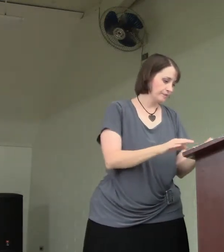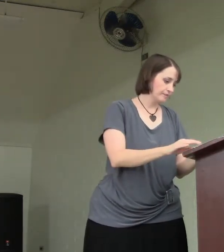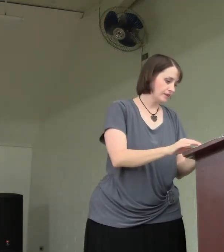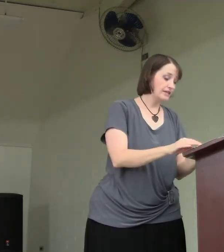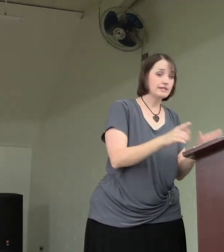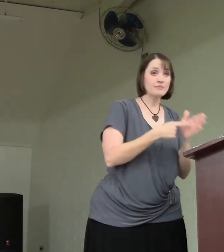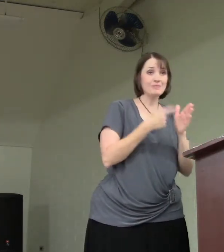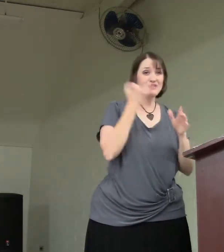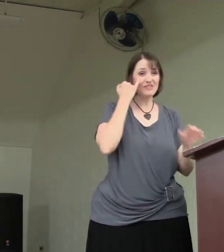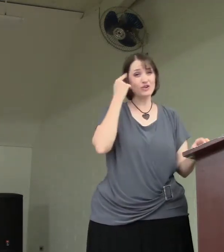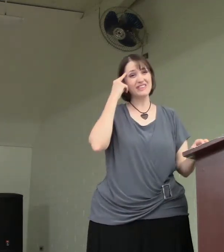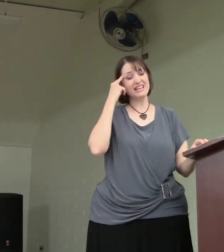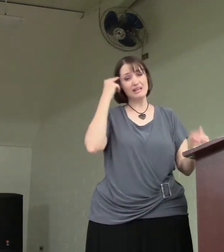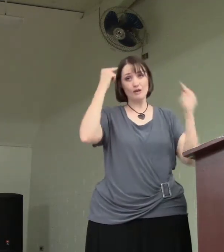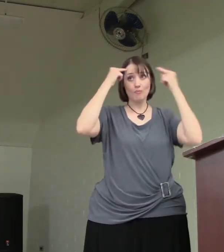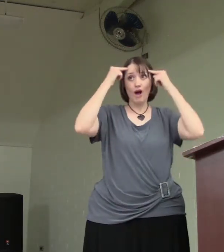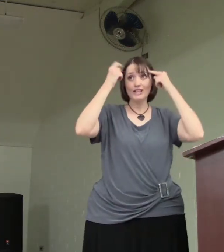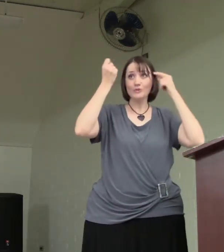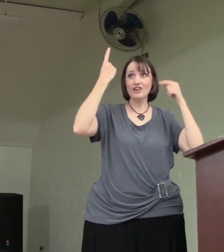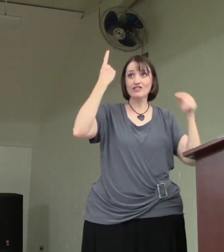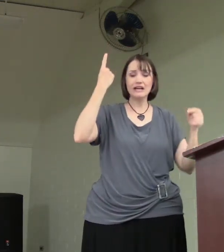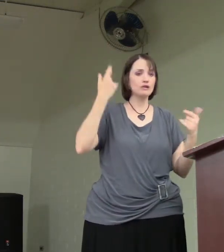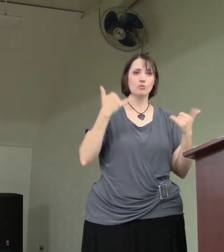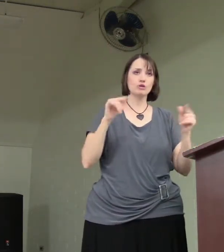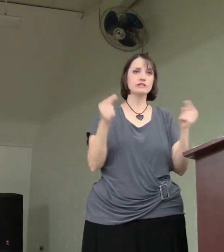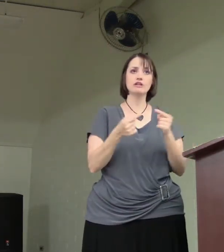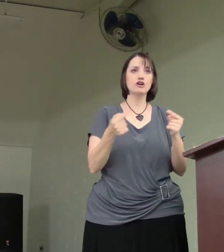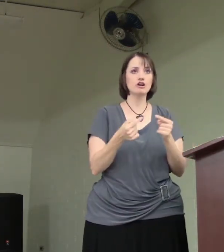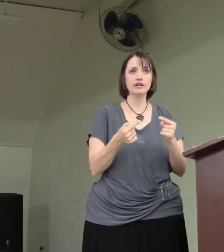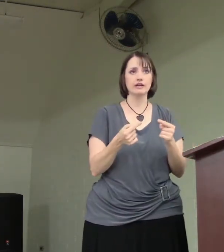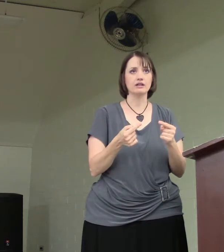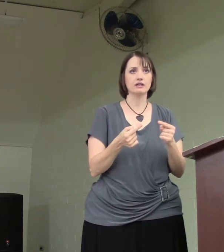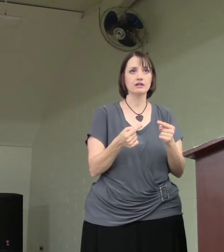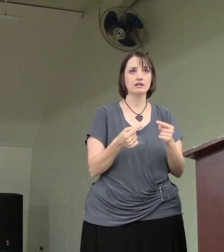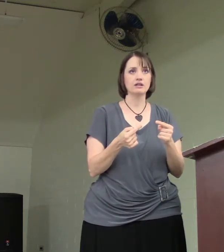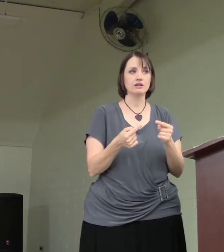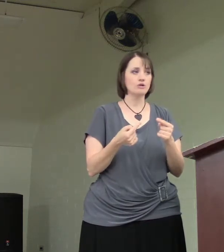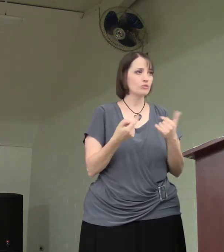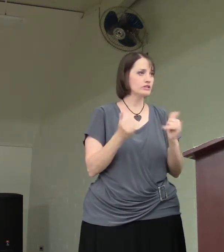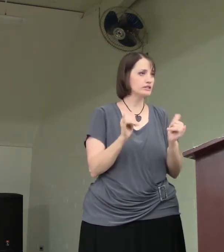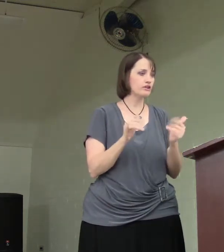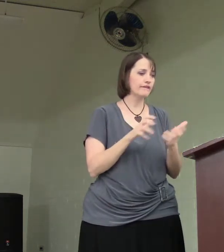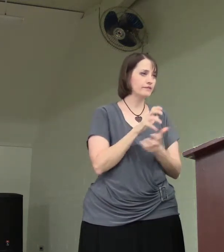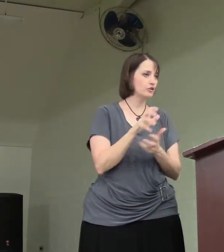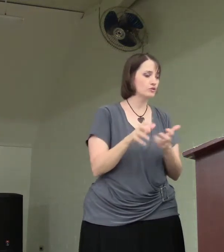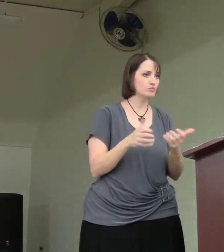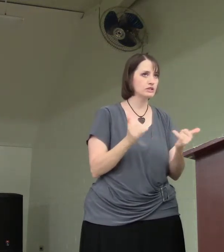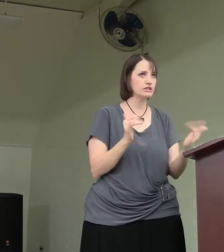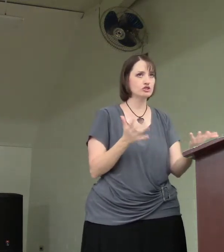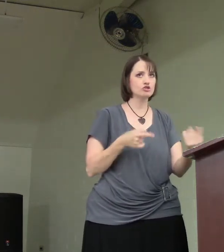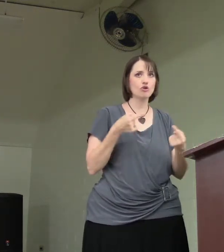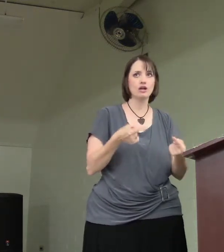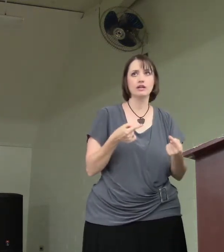And sometimes, even if we think in our minds we understand, we're still hurting. We're still confused. We're still struggling.